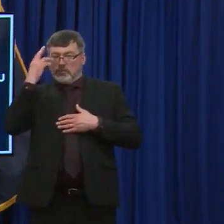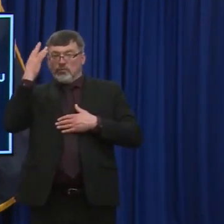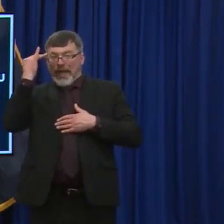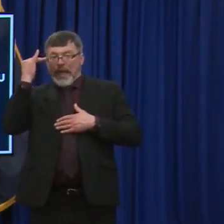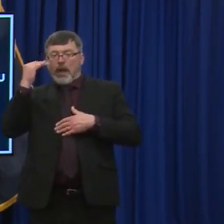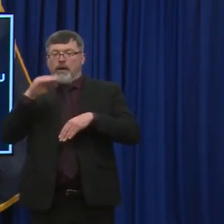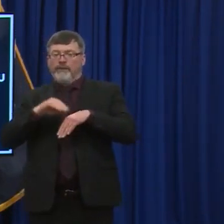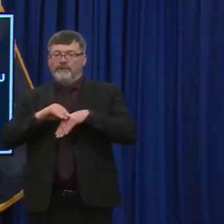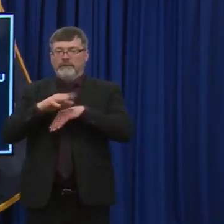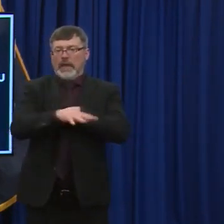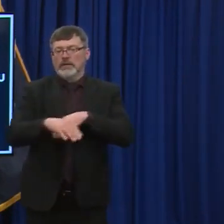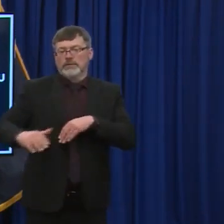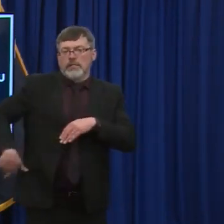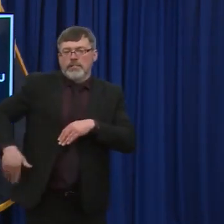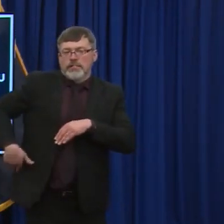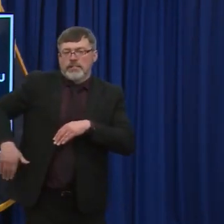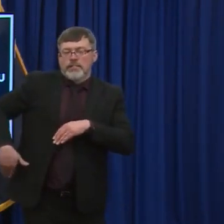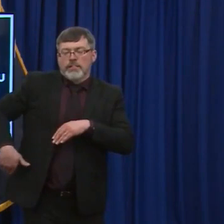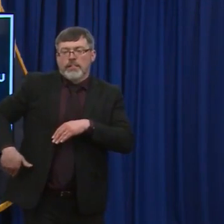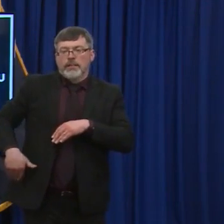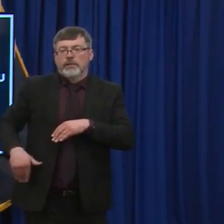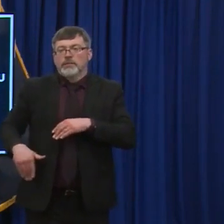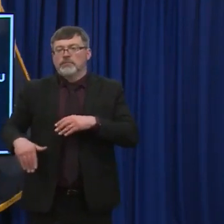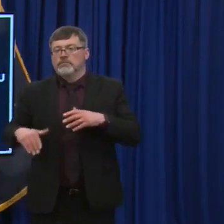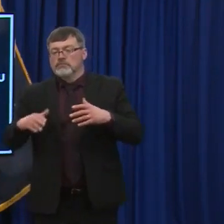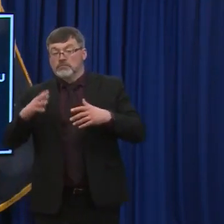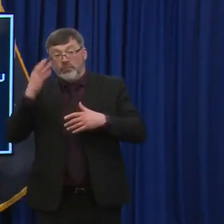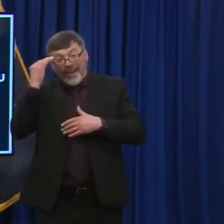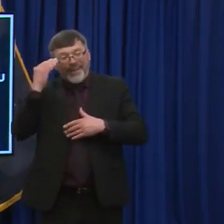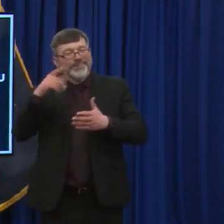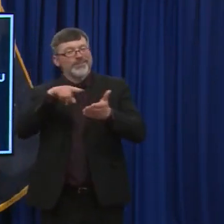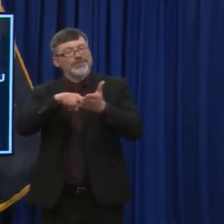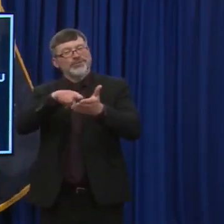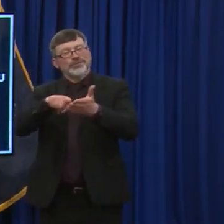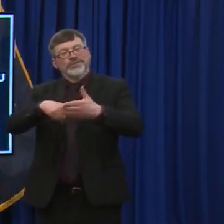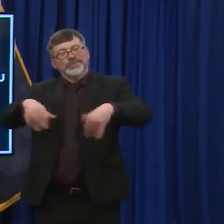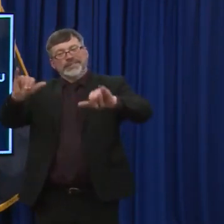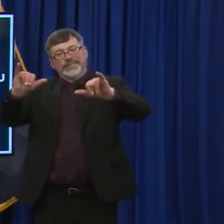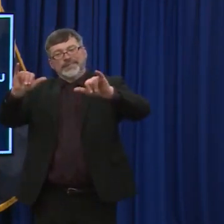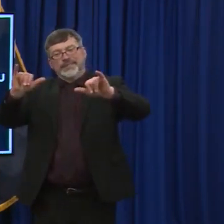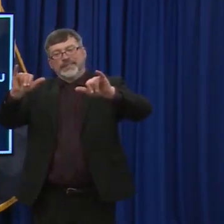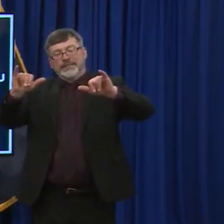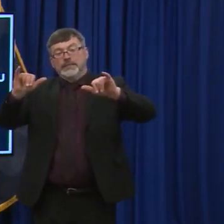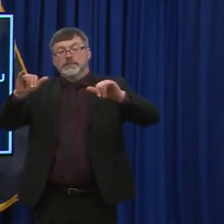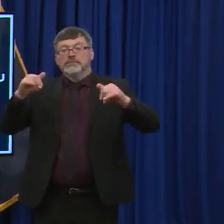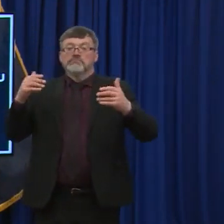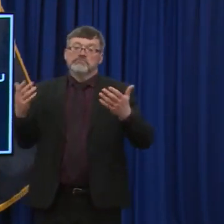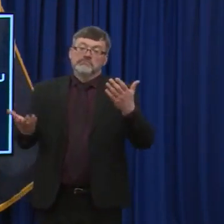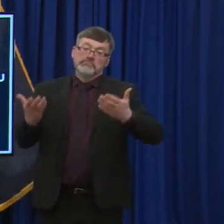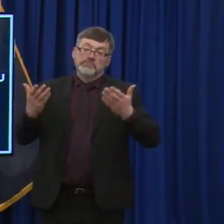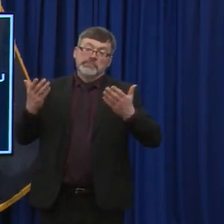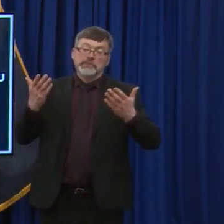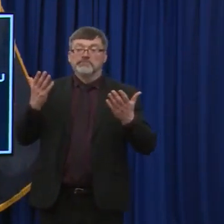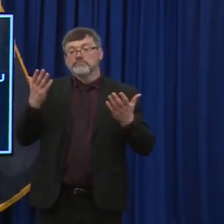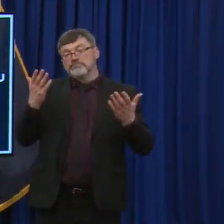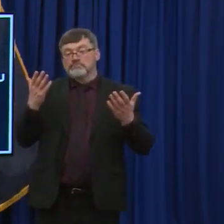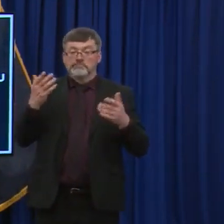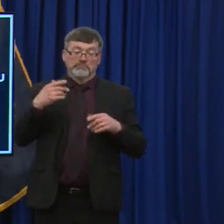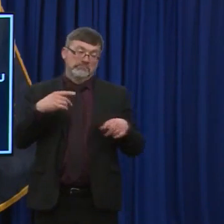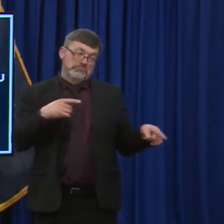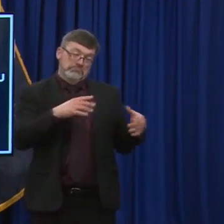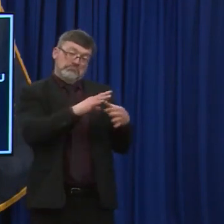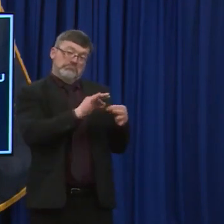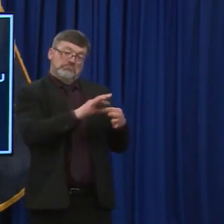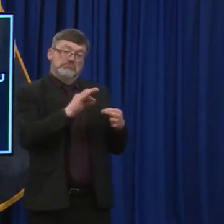Again, the data and the science around this is still evolving. A booster shot could be required because as, um, you're asking, there, there could be evidence of